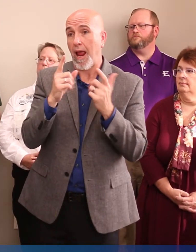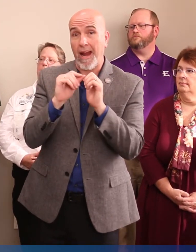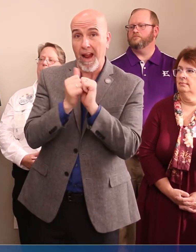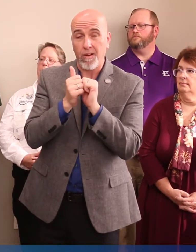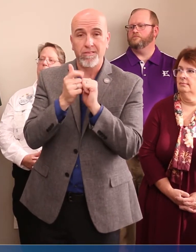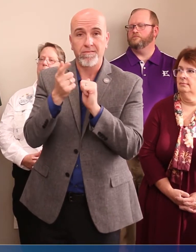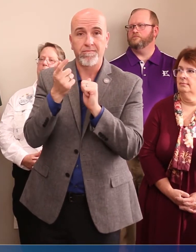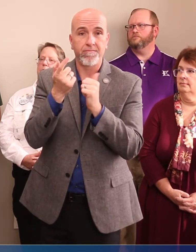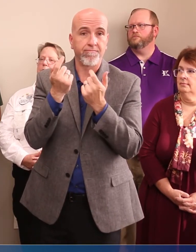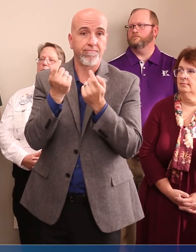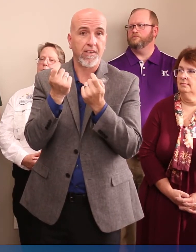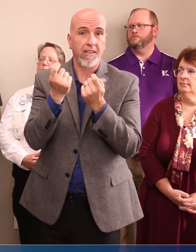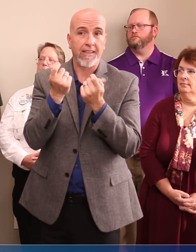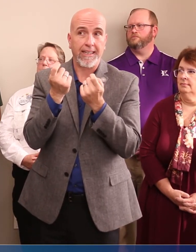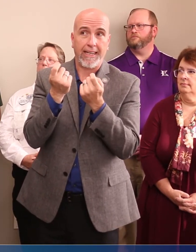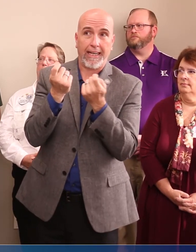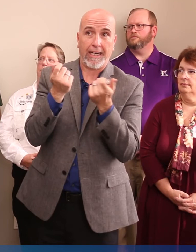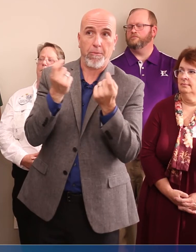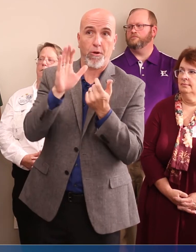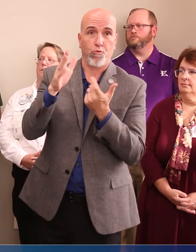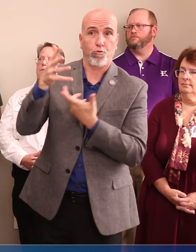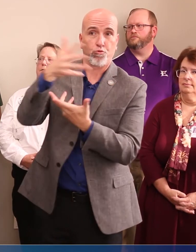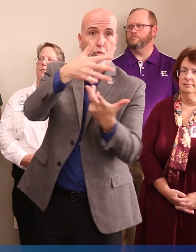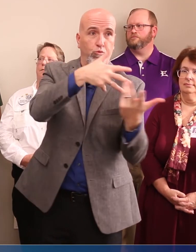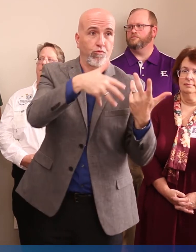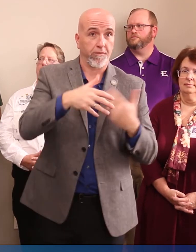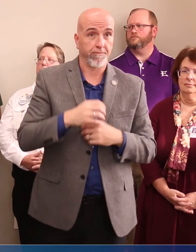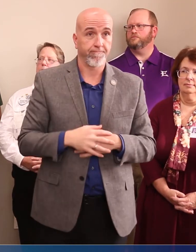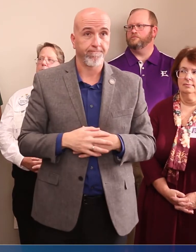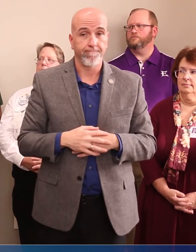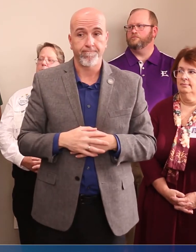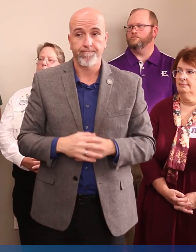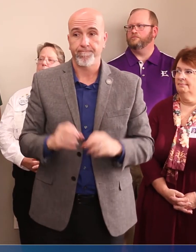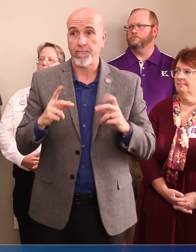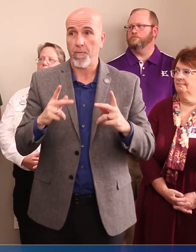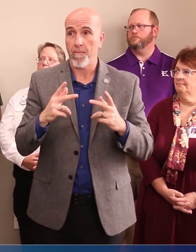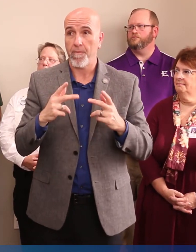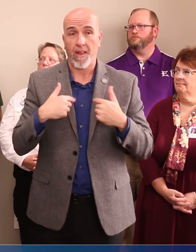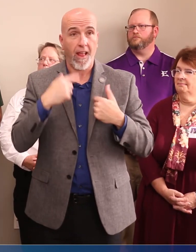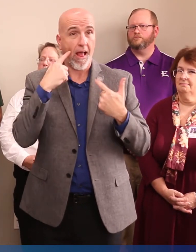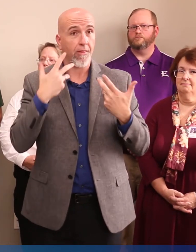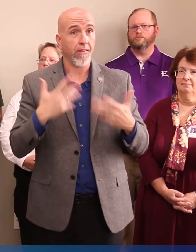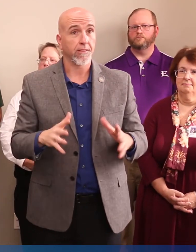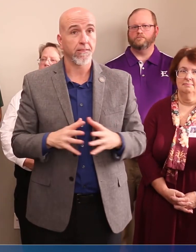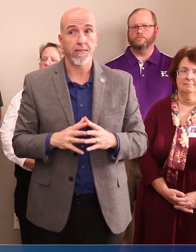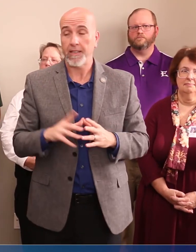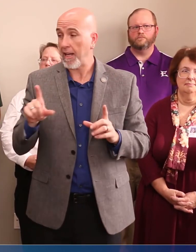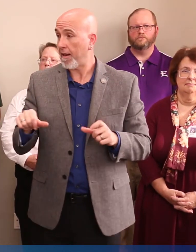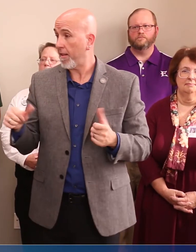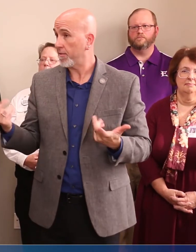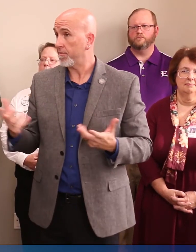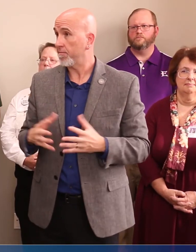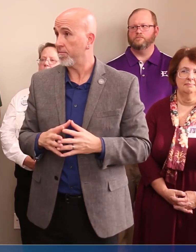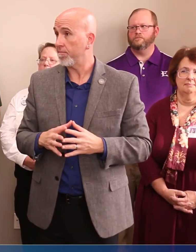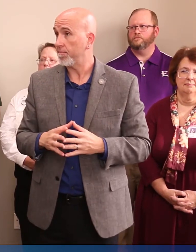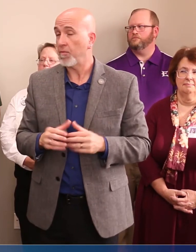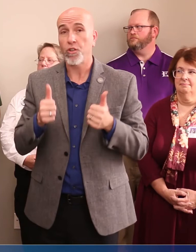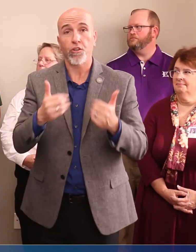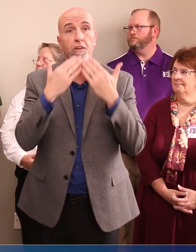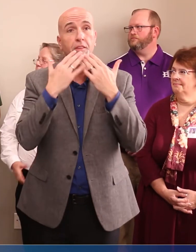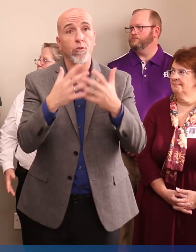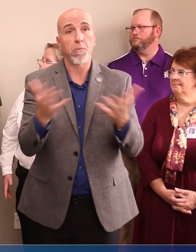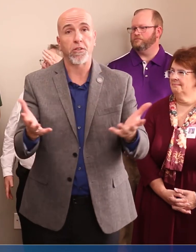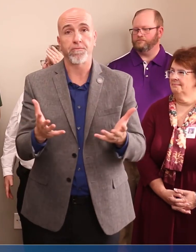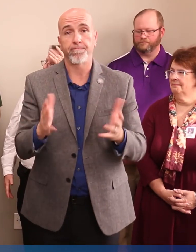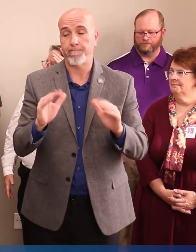your social interaction with others. right. Okay, I think that is it. Did anything else from anybody? Good. Thank you